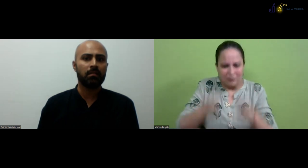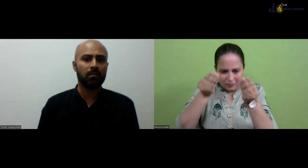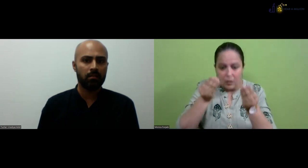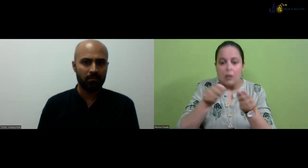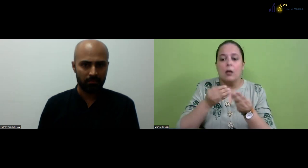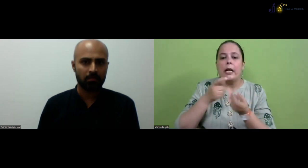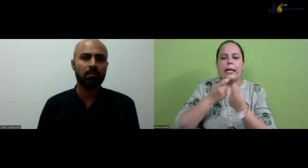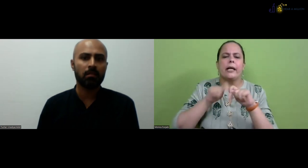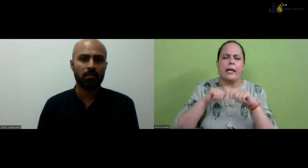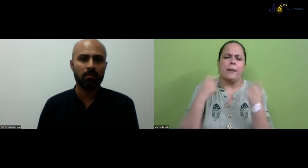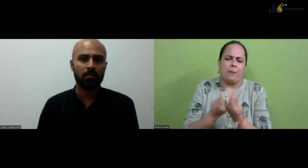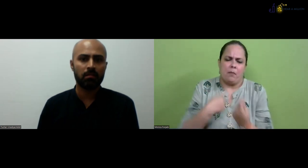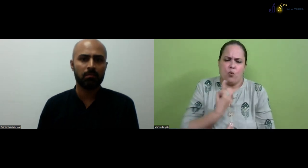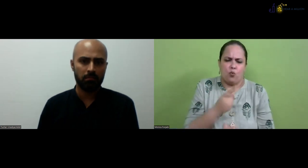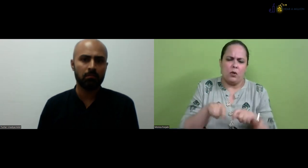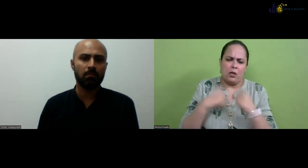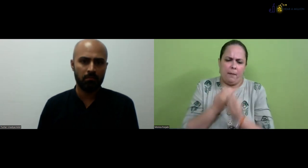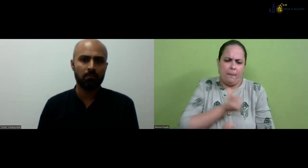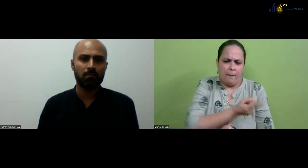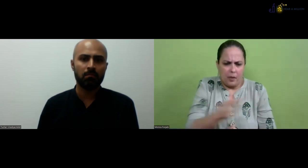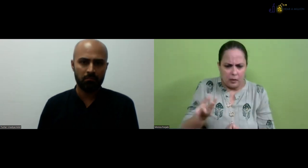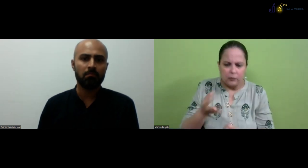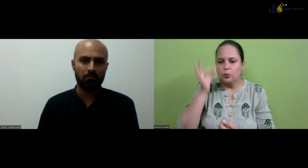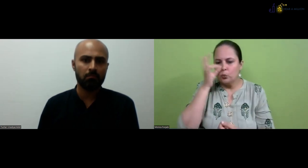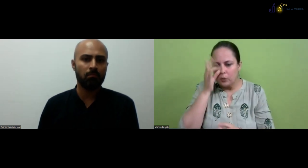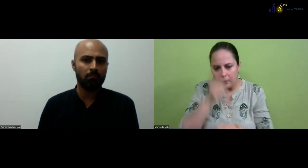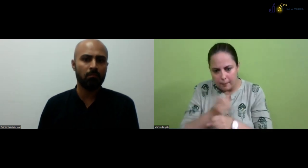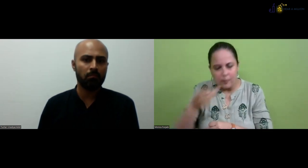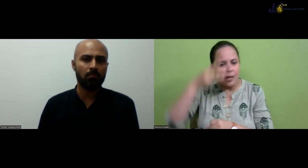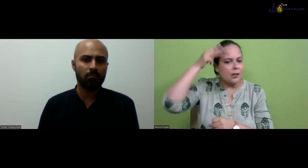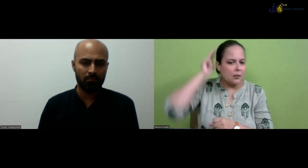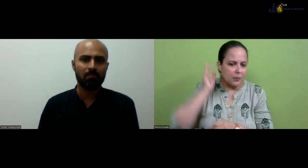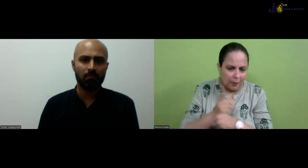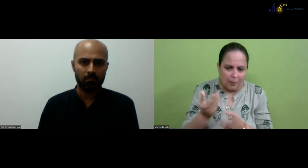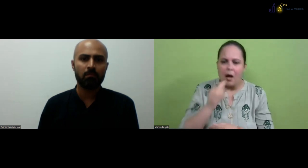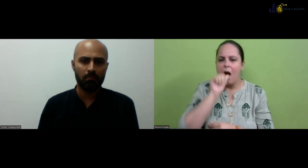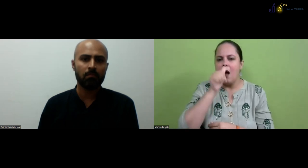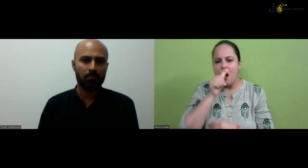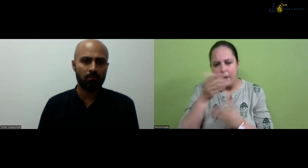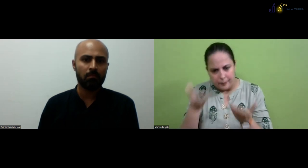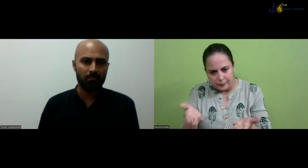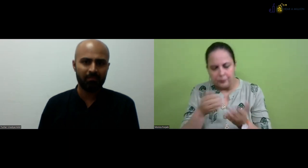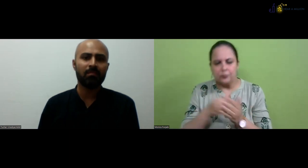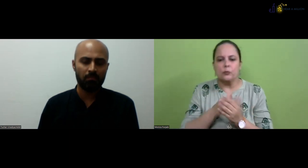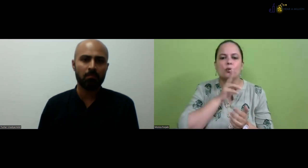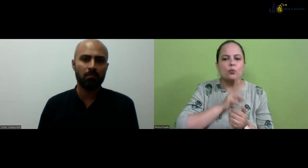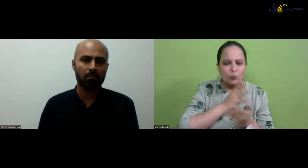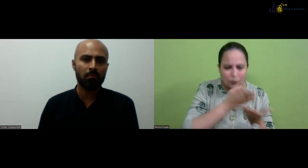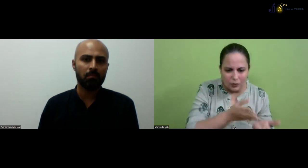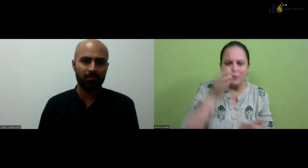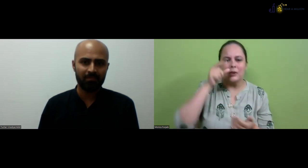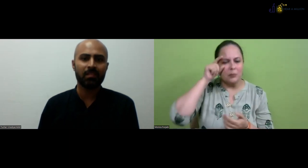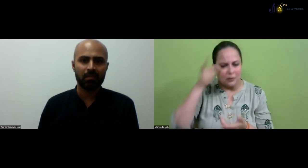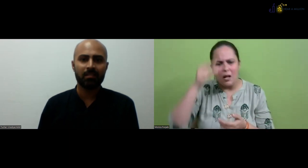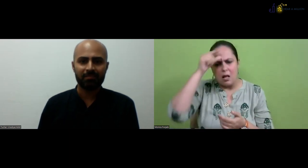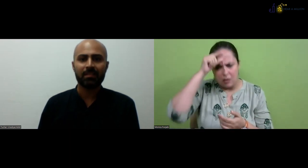team right now. Dr. Alim So we asked them to update the course and all. It's our team. We had the Surin, we